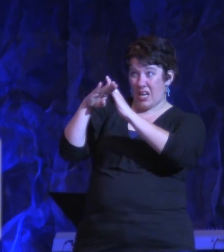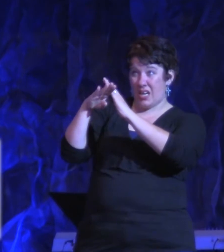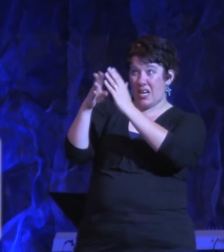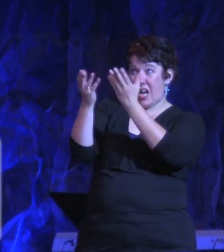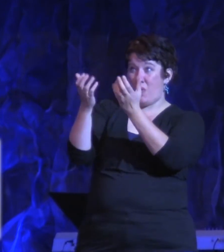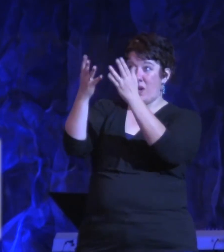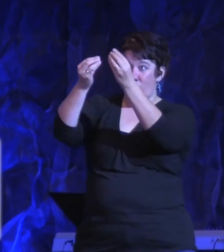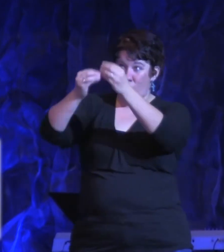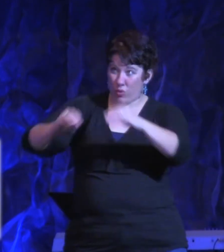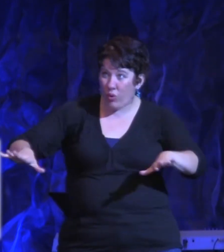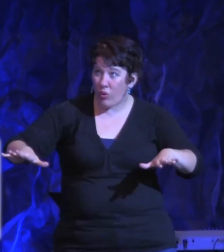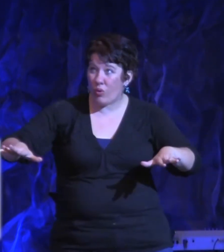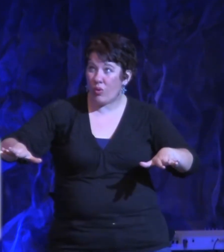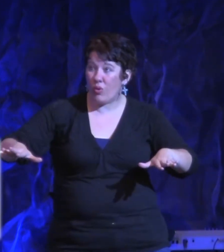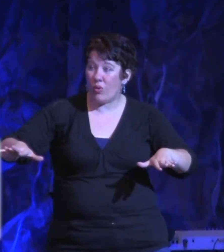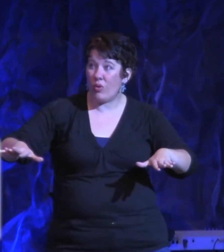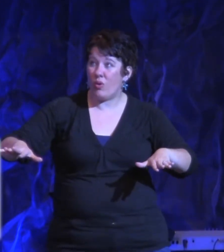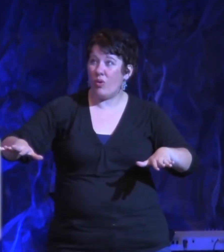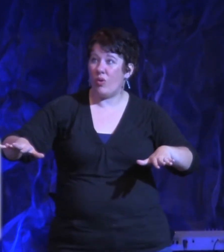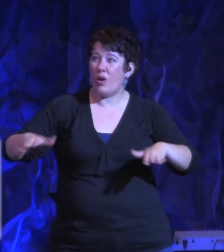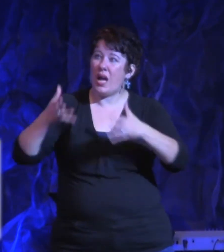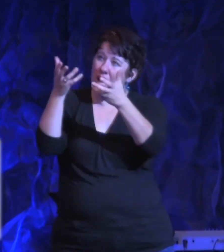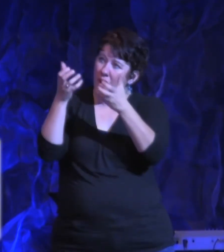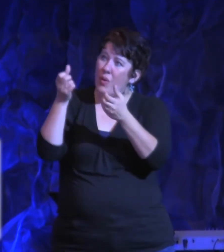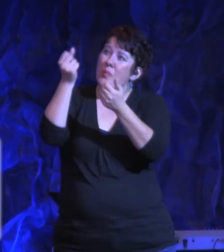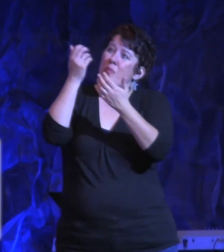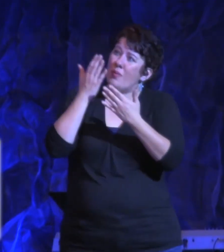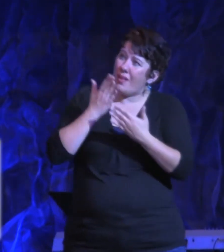so I can make headway, I can receive breakthrough.